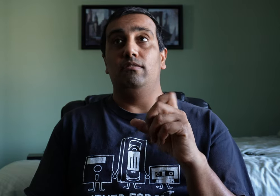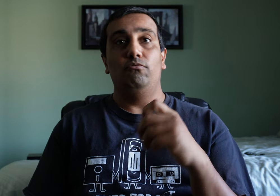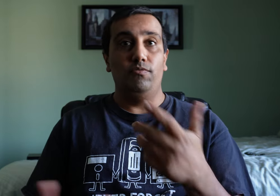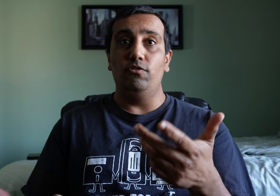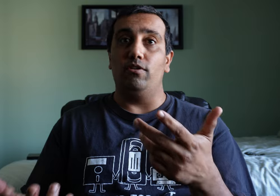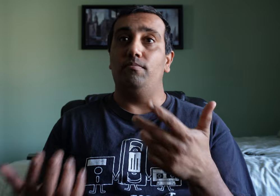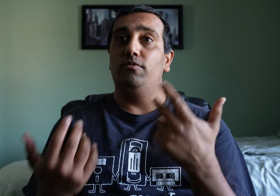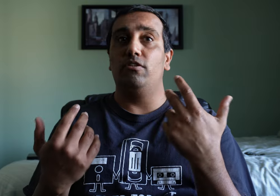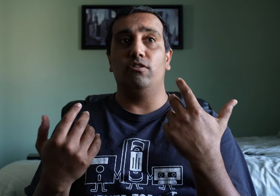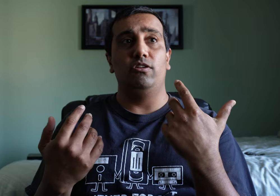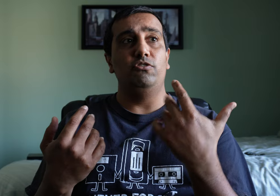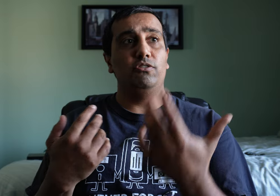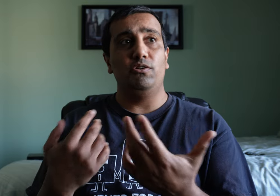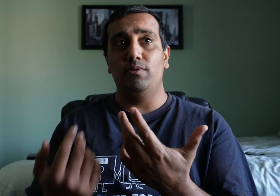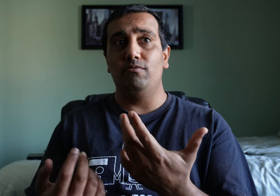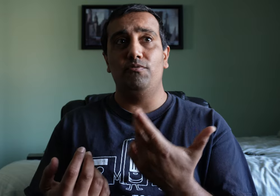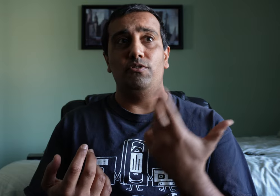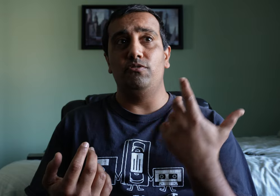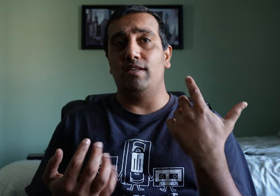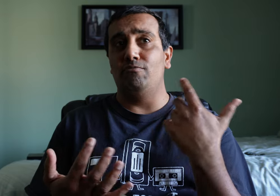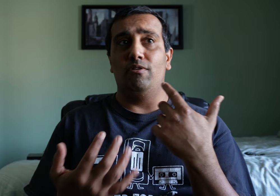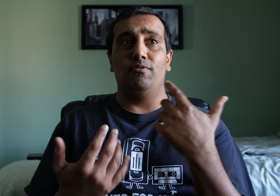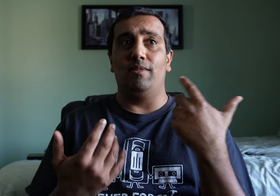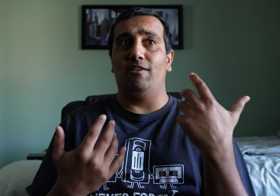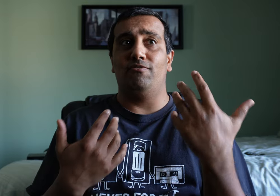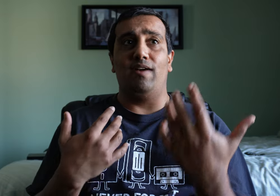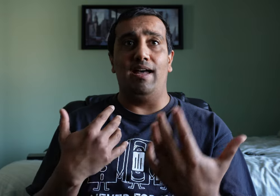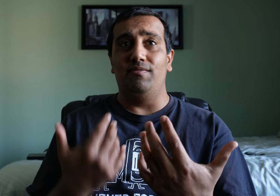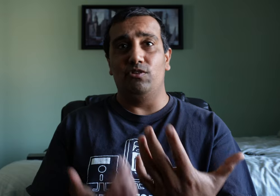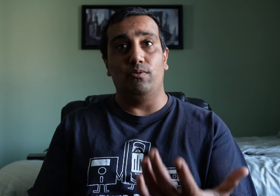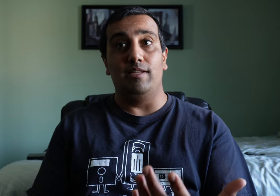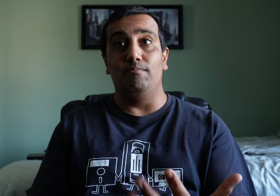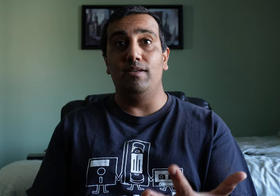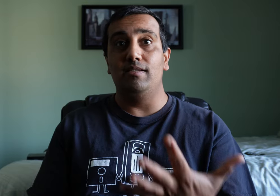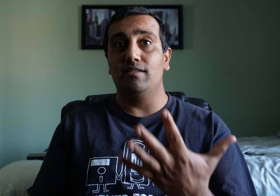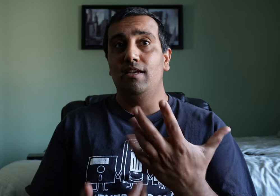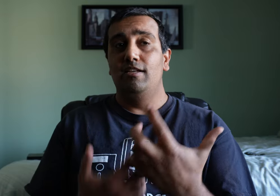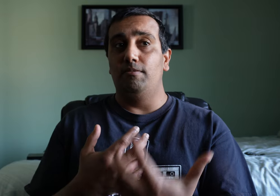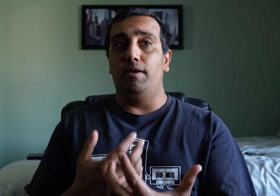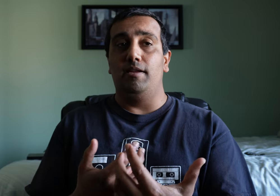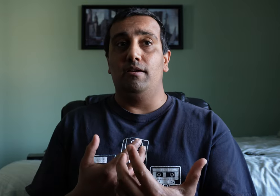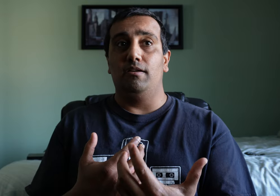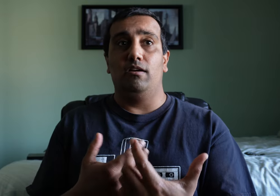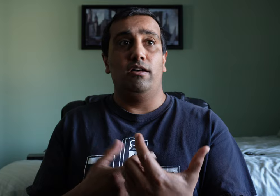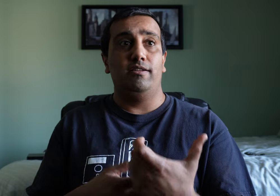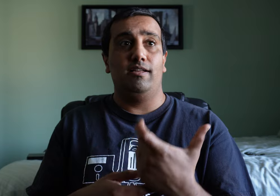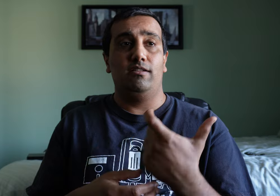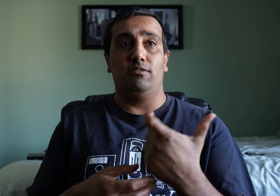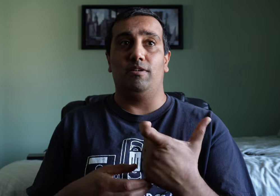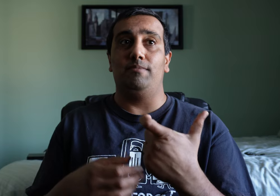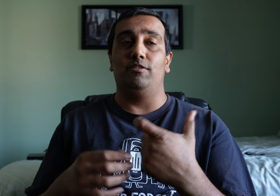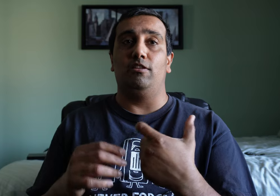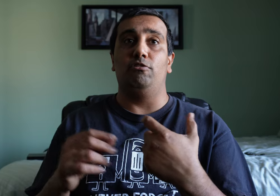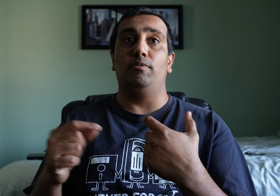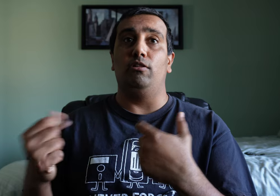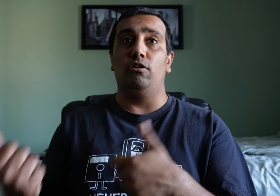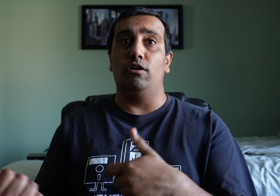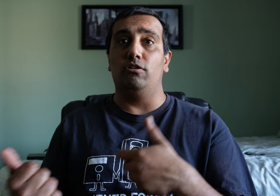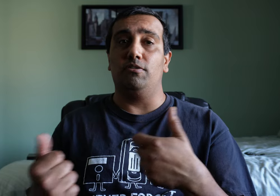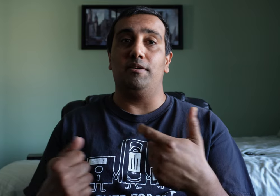review them. They're usually quick reviews, anywhere from like 5 to 20 minutes, depending on the content. Sometimes it's a little bit longer, sometimes